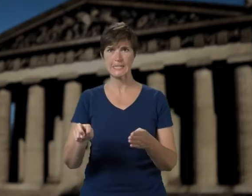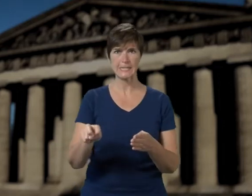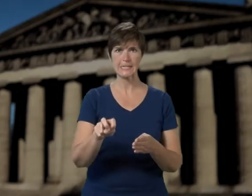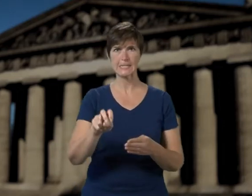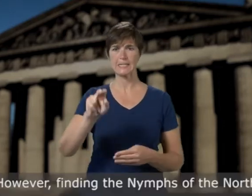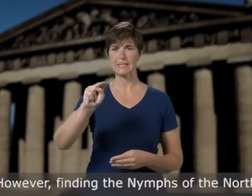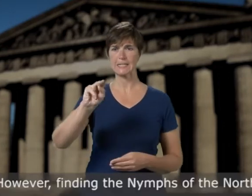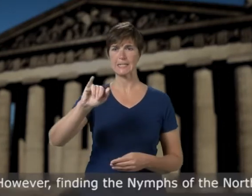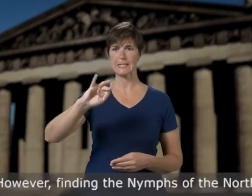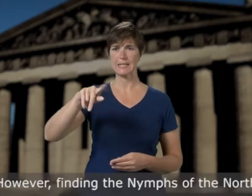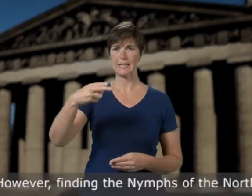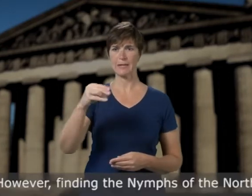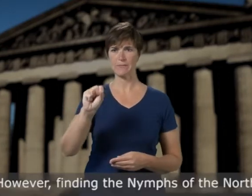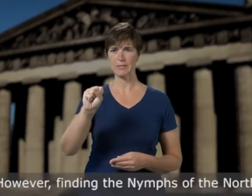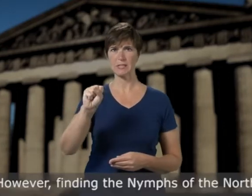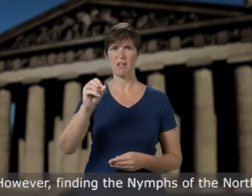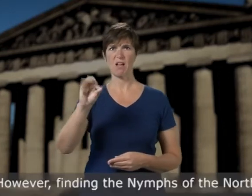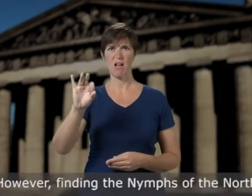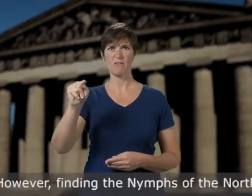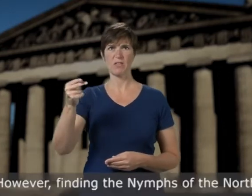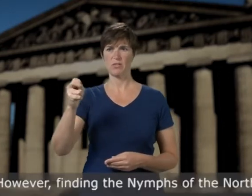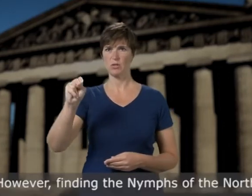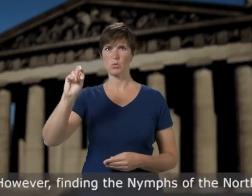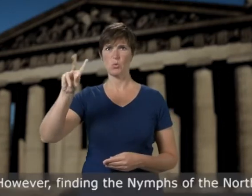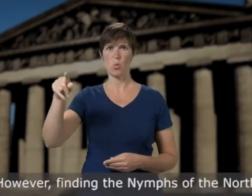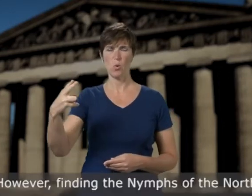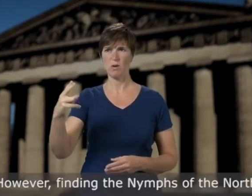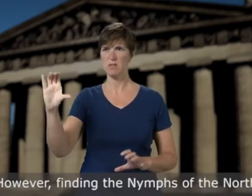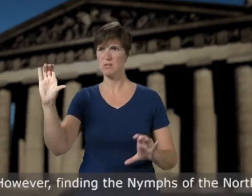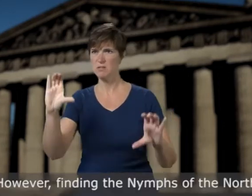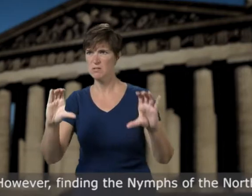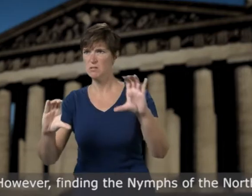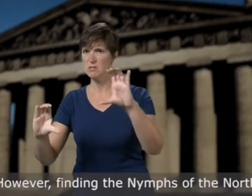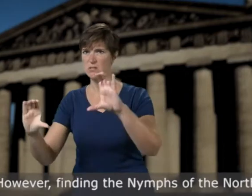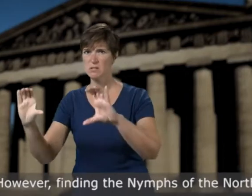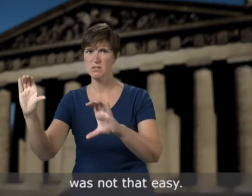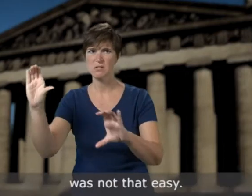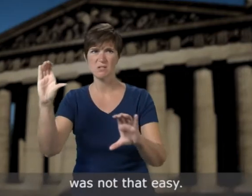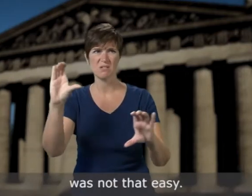However finding the nymphs of the north was not that easy